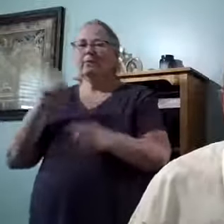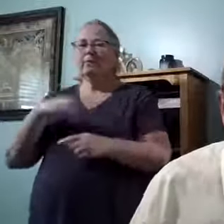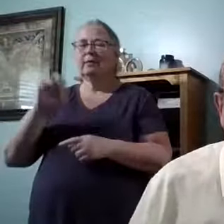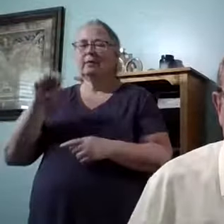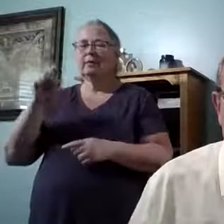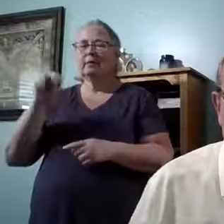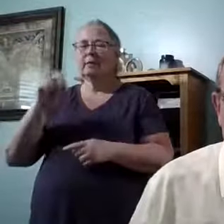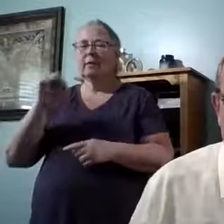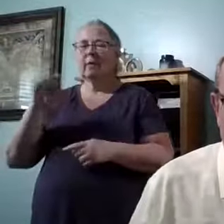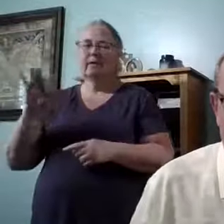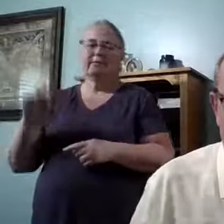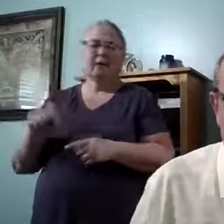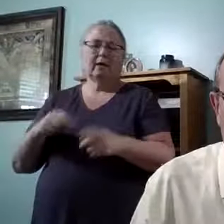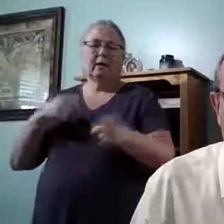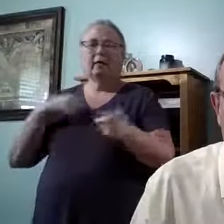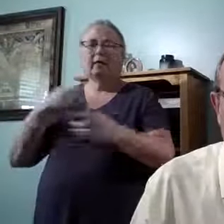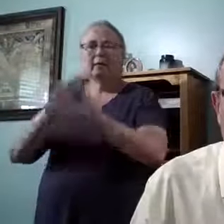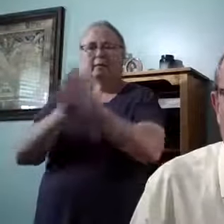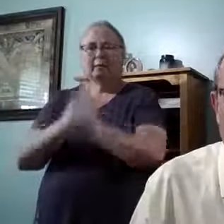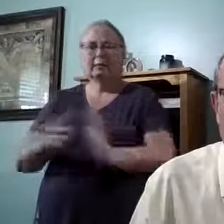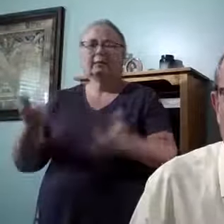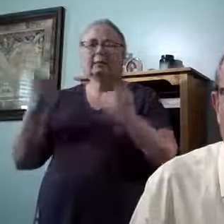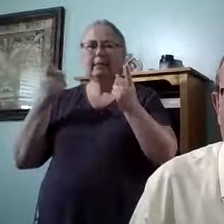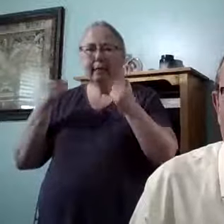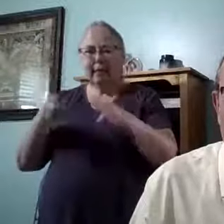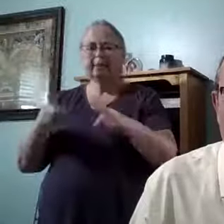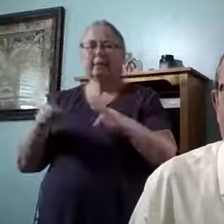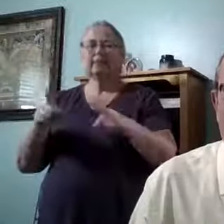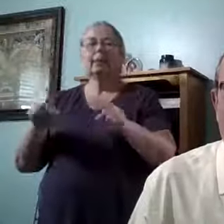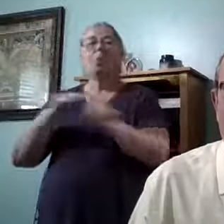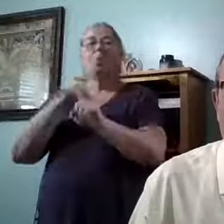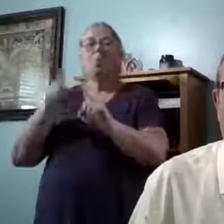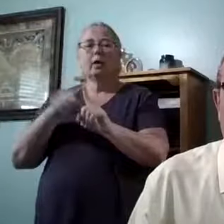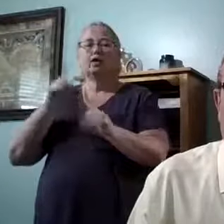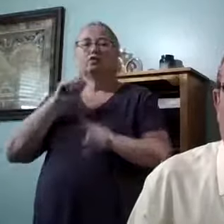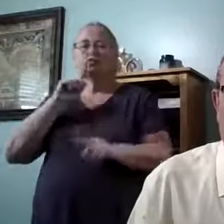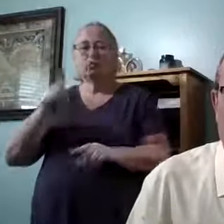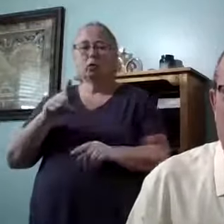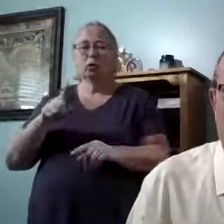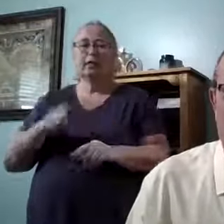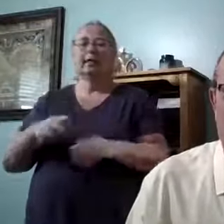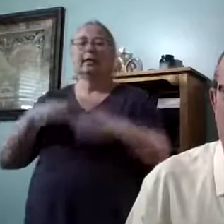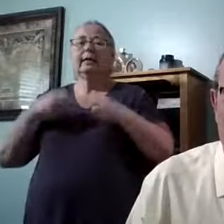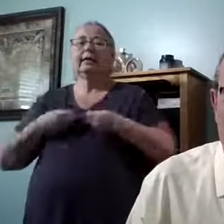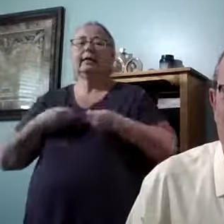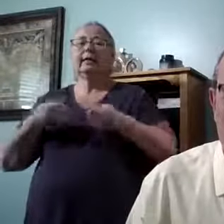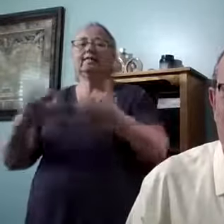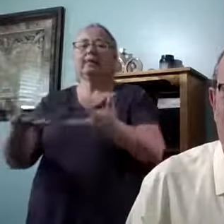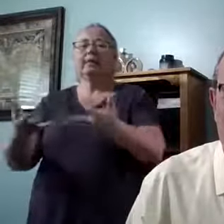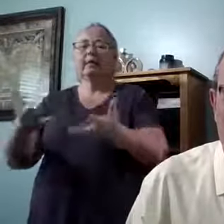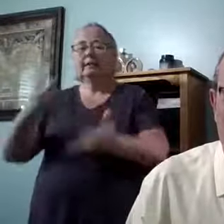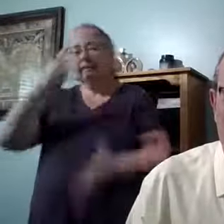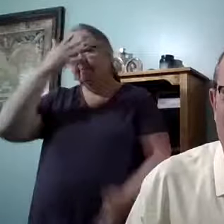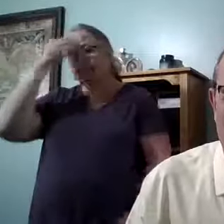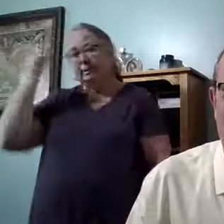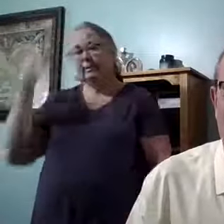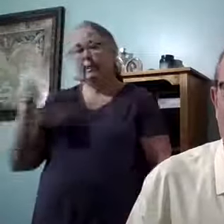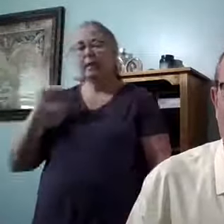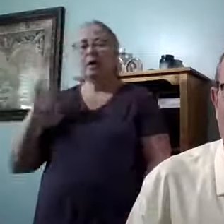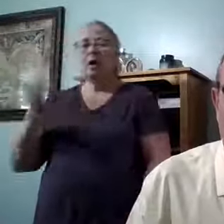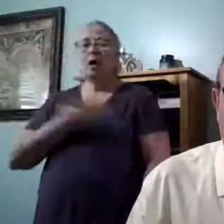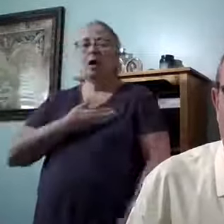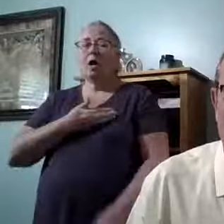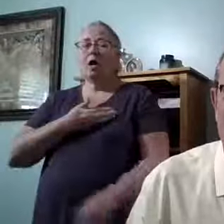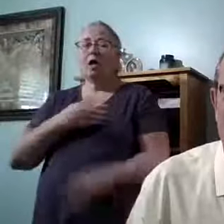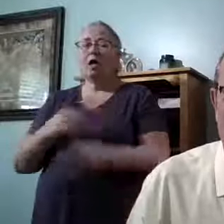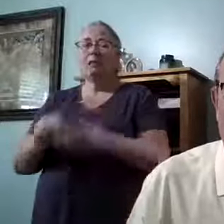There's a peace that does happen when we truly confess and forsake our sins.